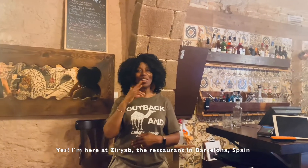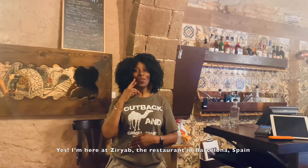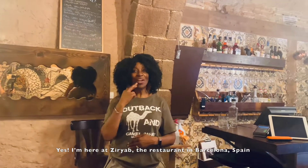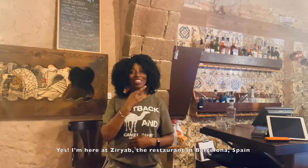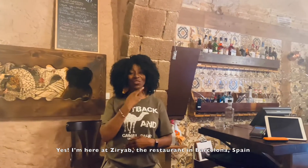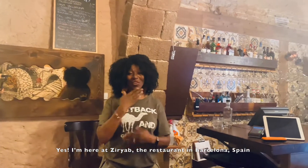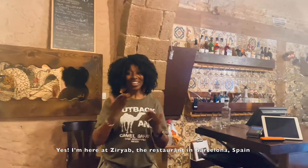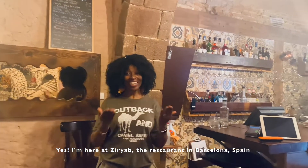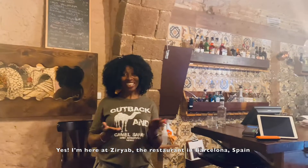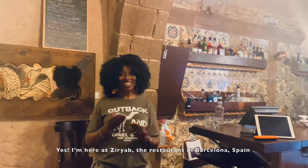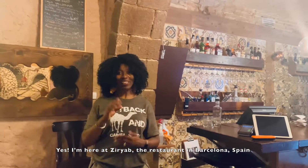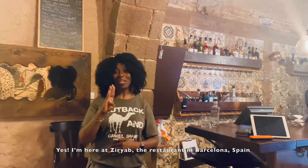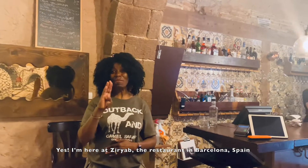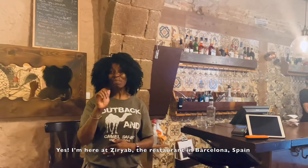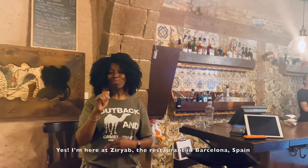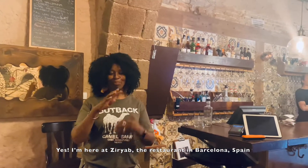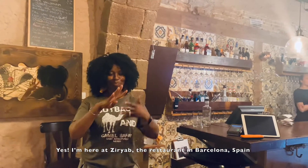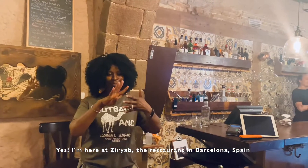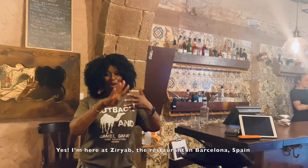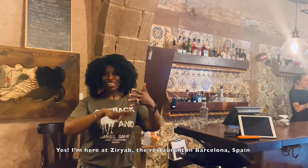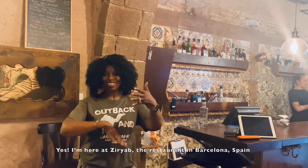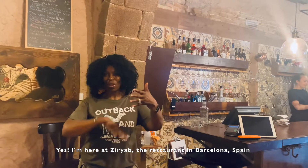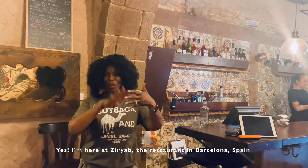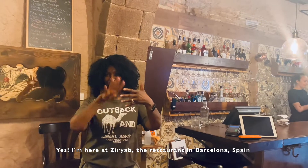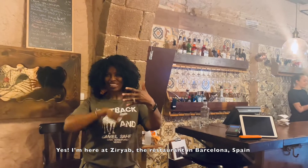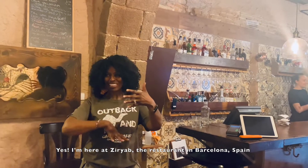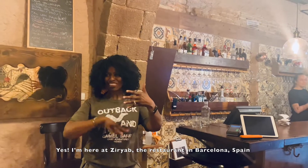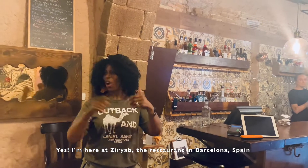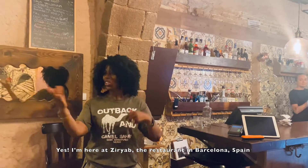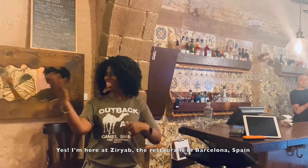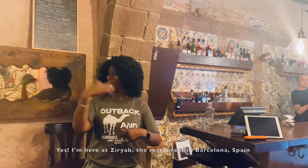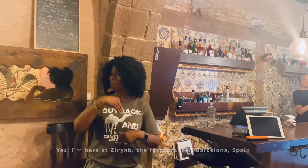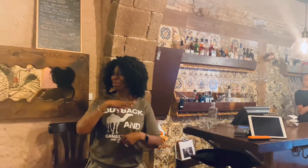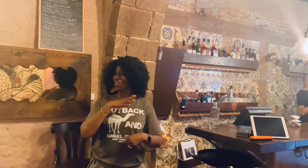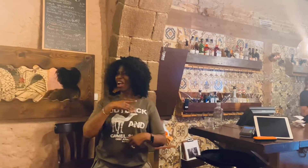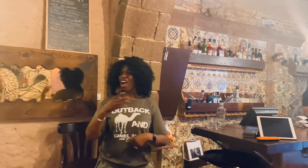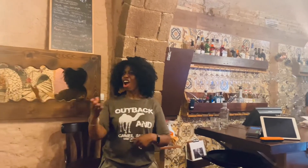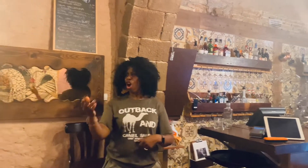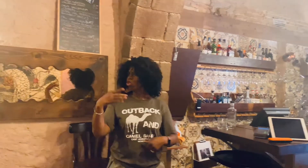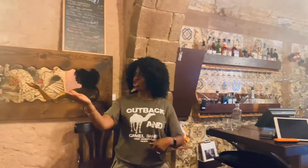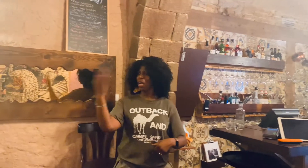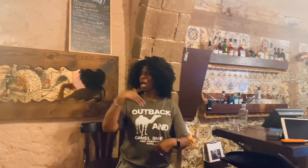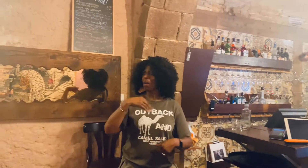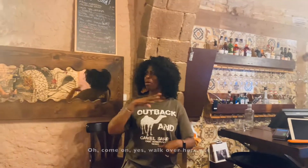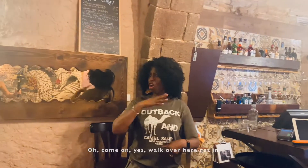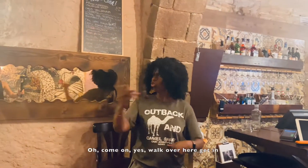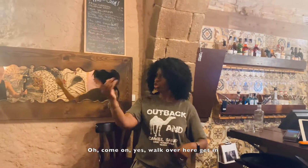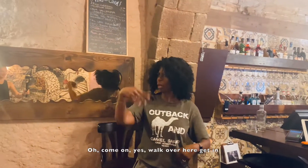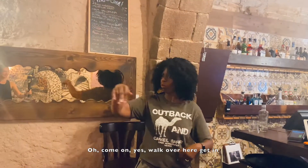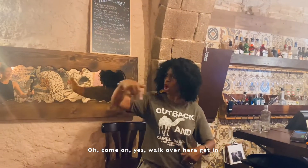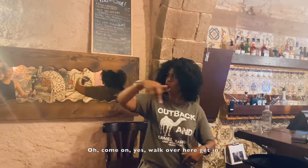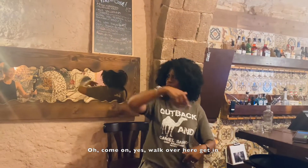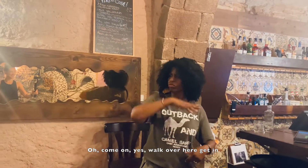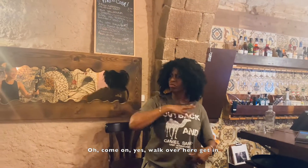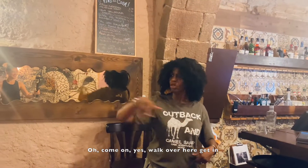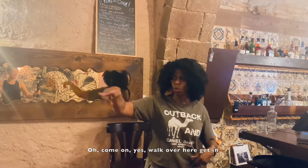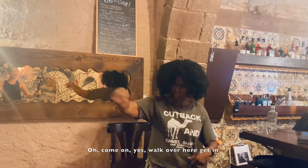drop the restaurant here in Barcelona this is how you sign it oh come on you know come you gotta come